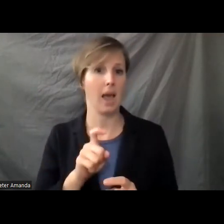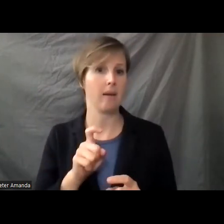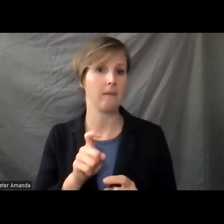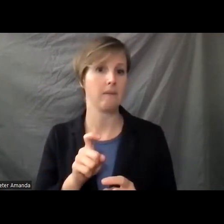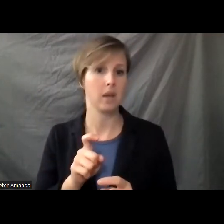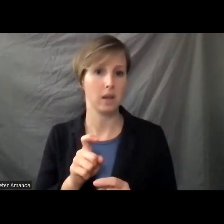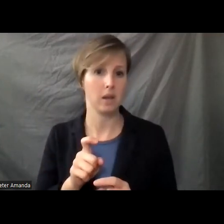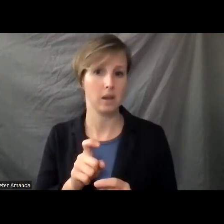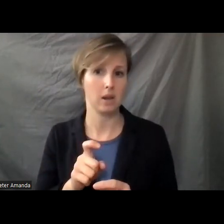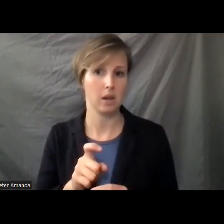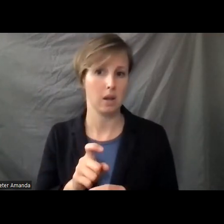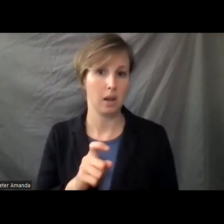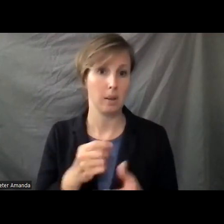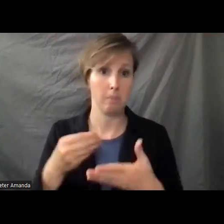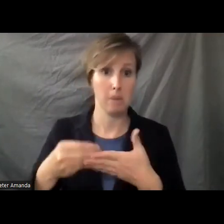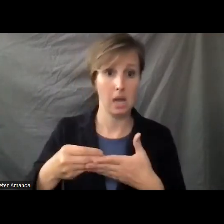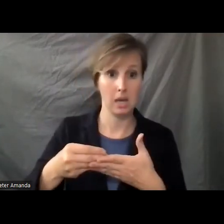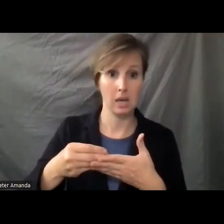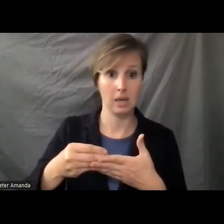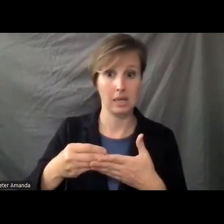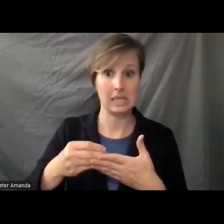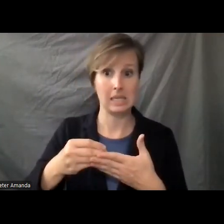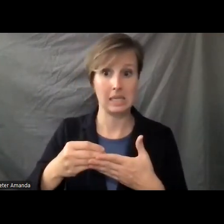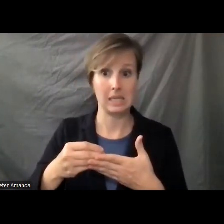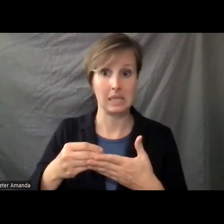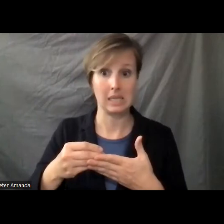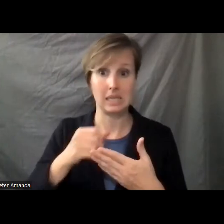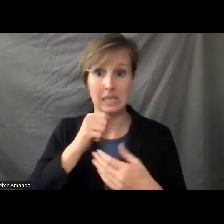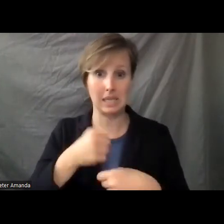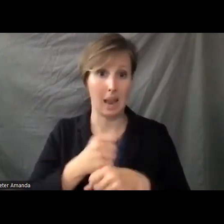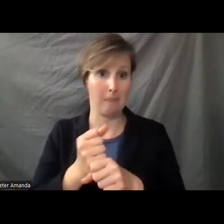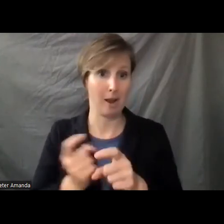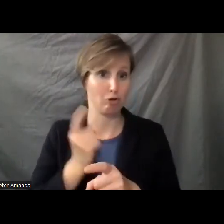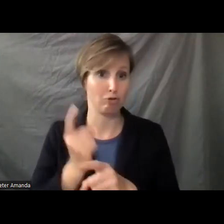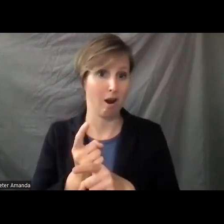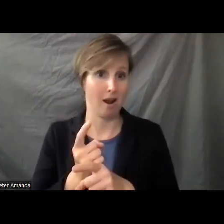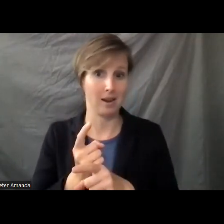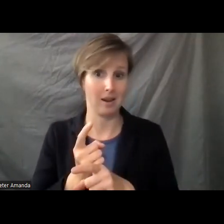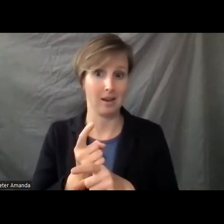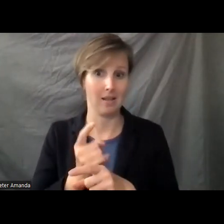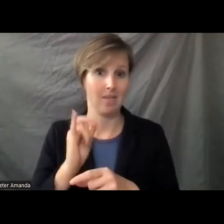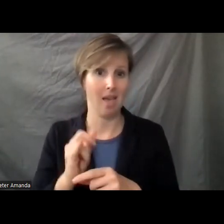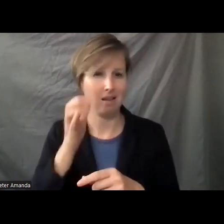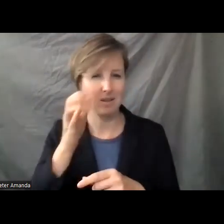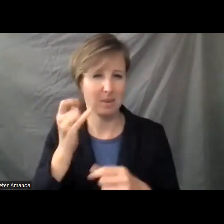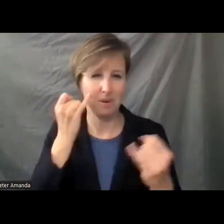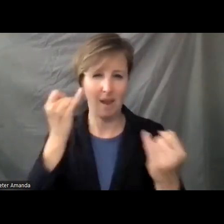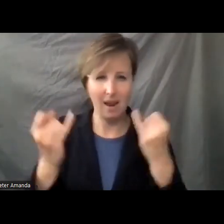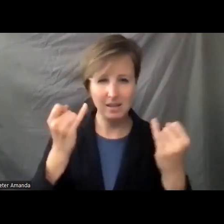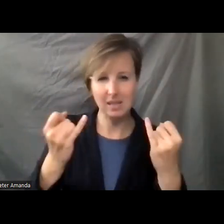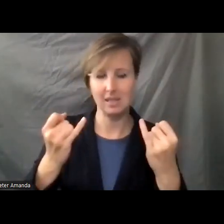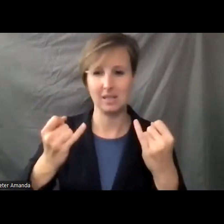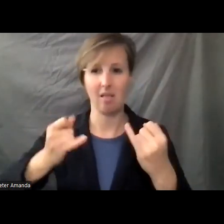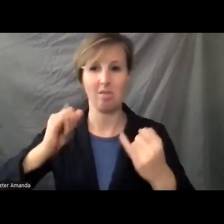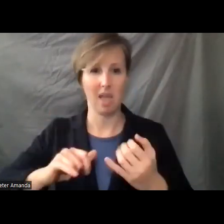you know, where money does not make right. The merit of ideas should be what